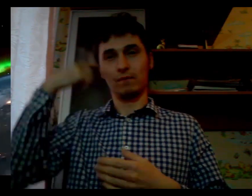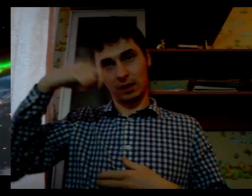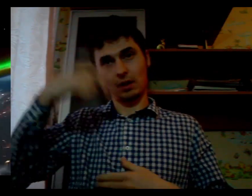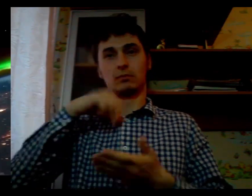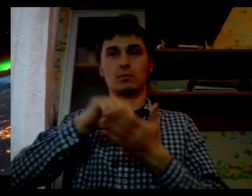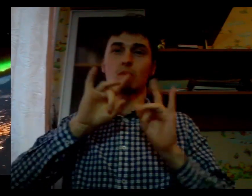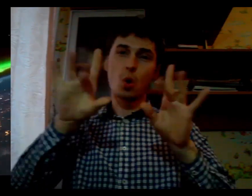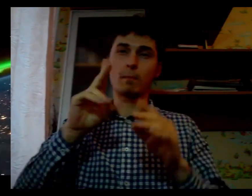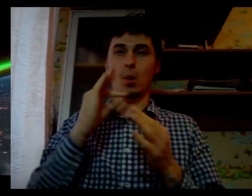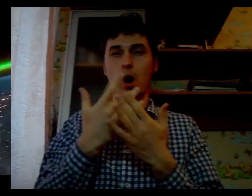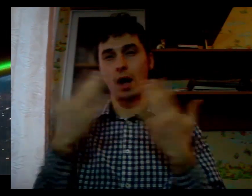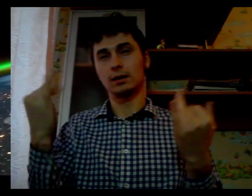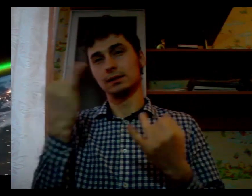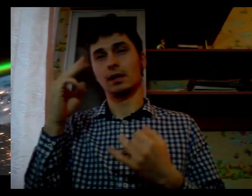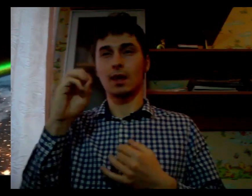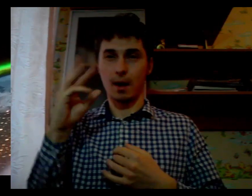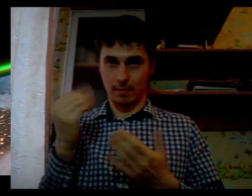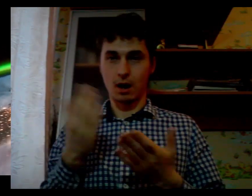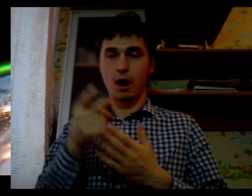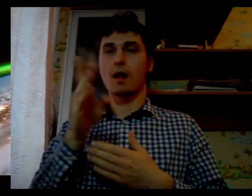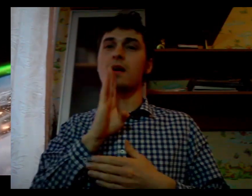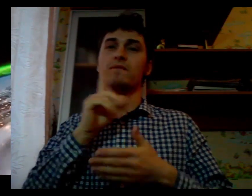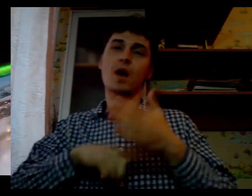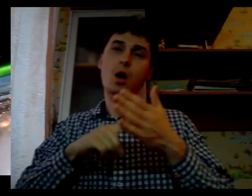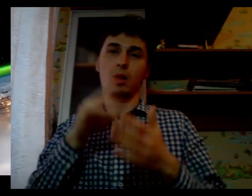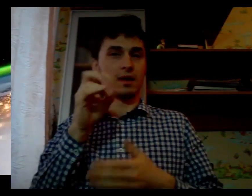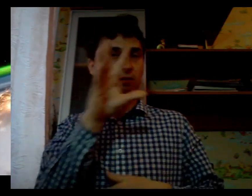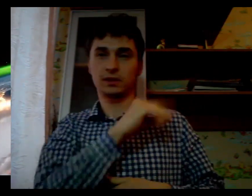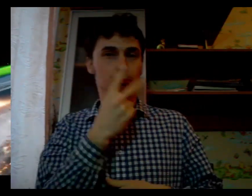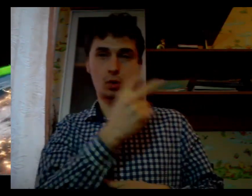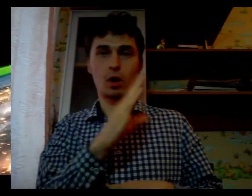Realizing this goal will require an intrepatorial spirit,